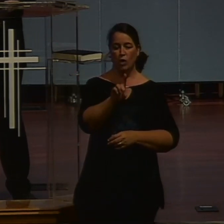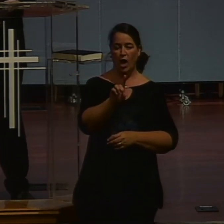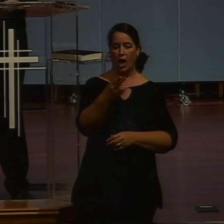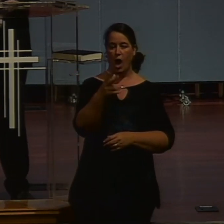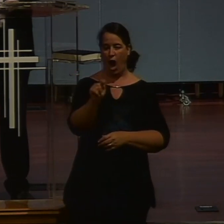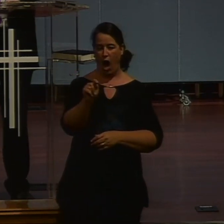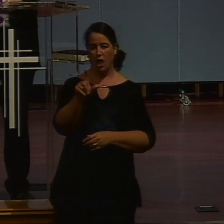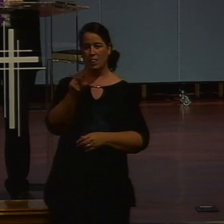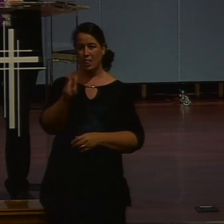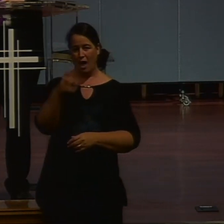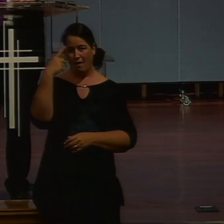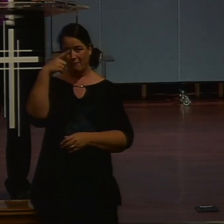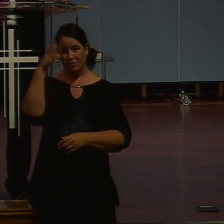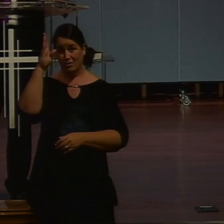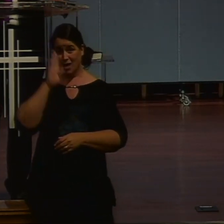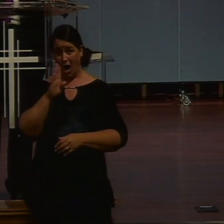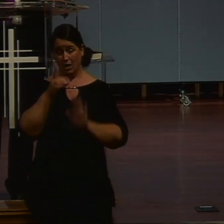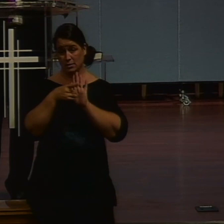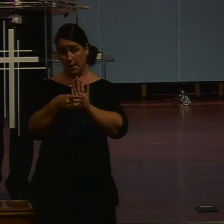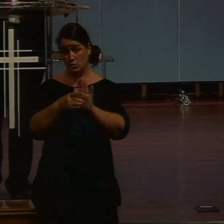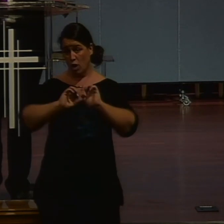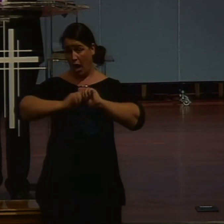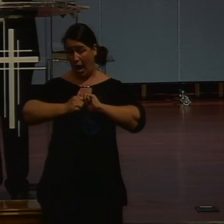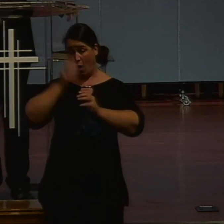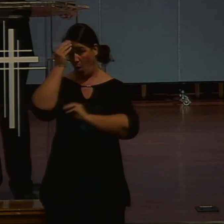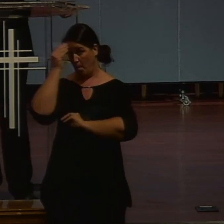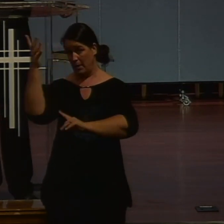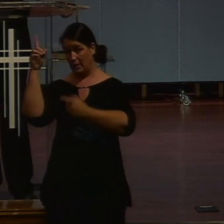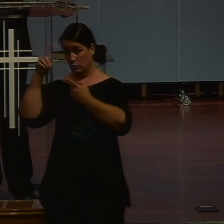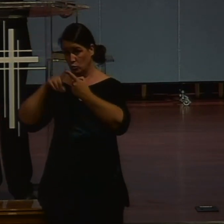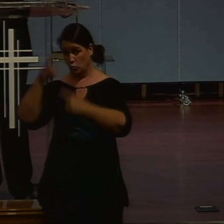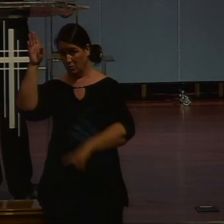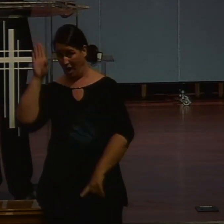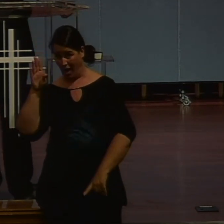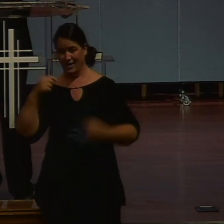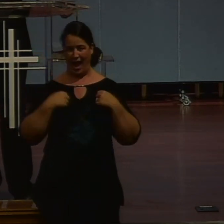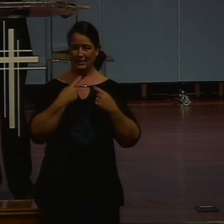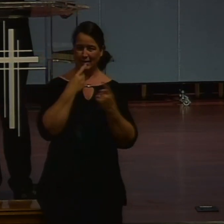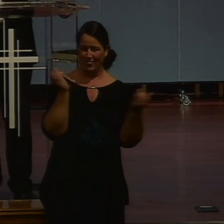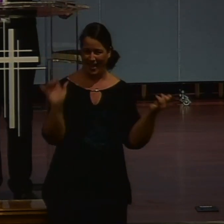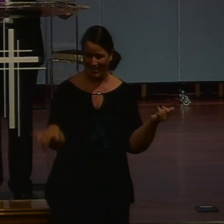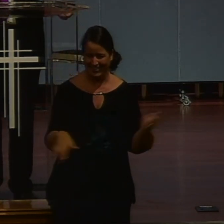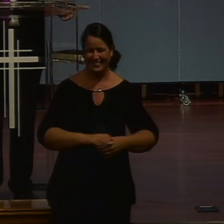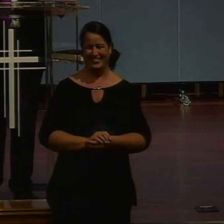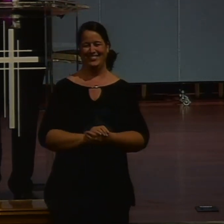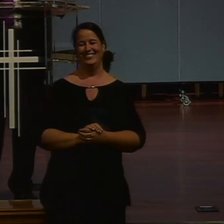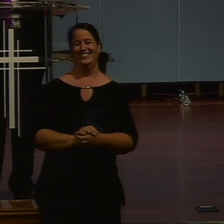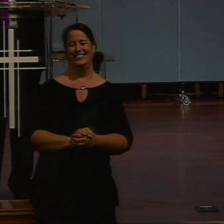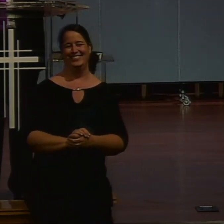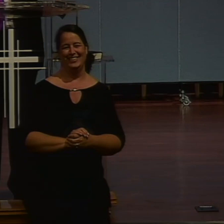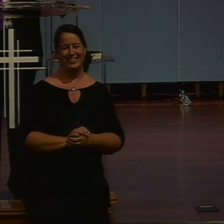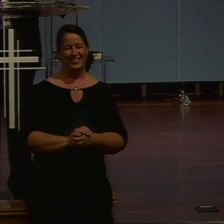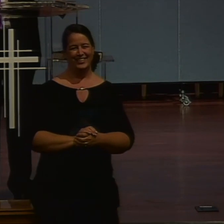God. Demonstrated. By obedience. To God. Who said that? I did. There's nothing new. Under the sun. I